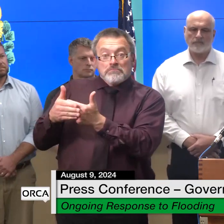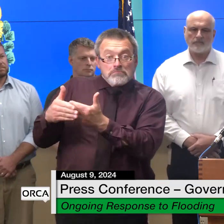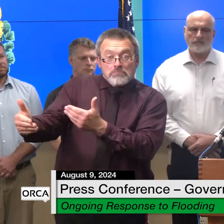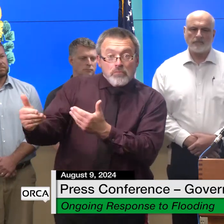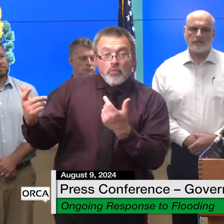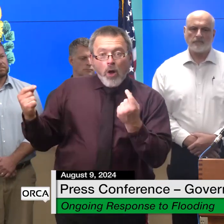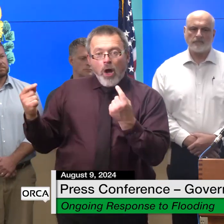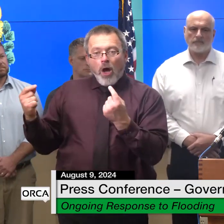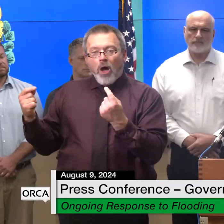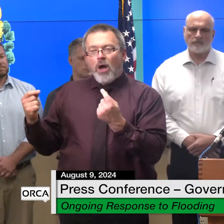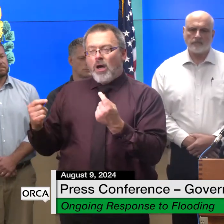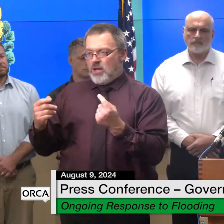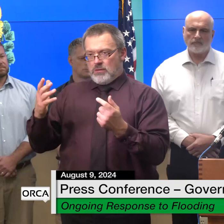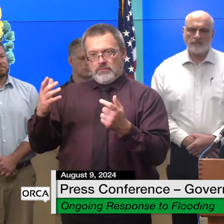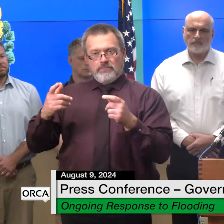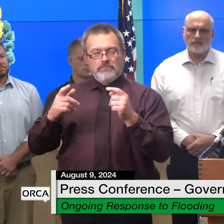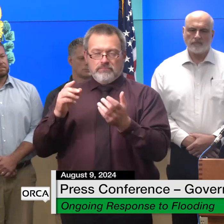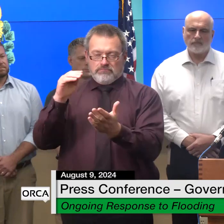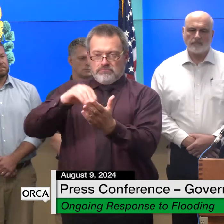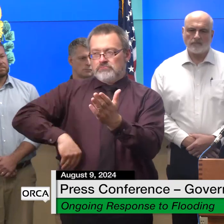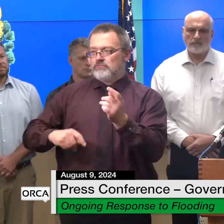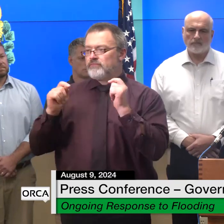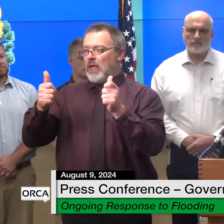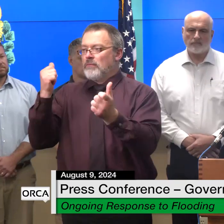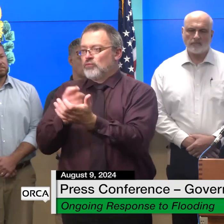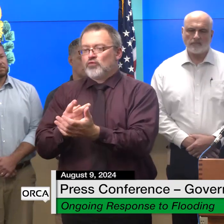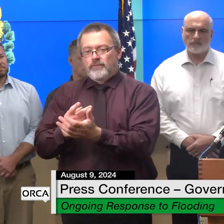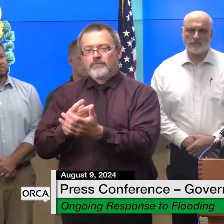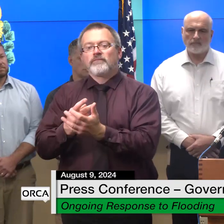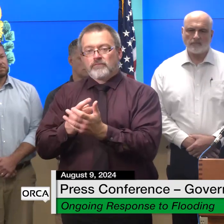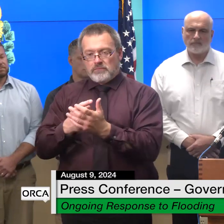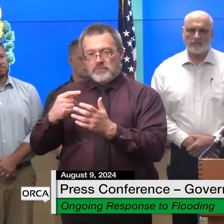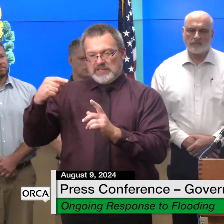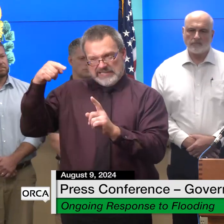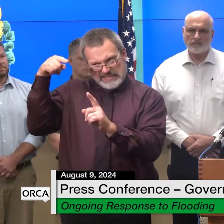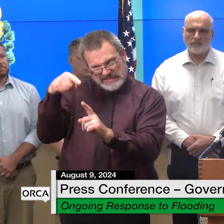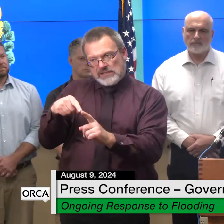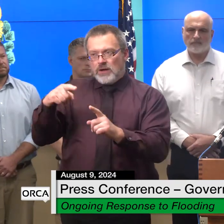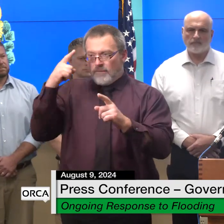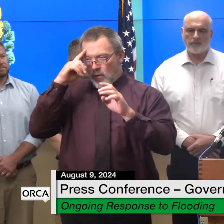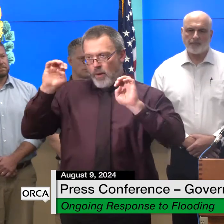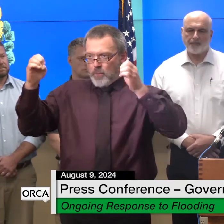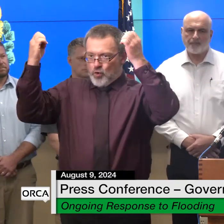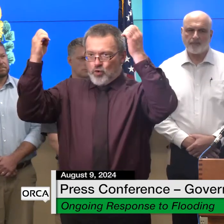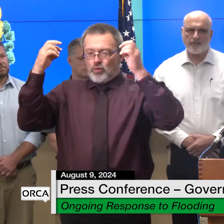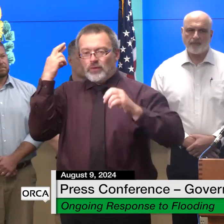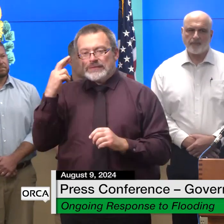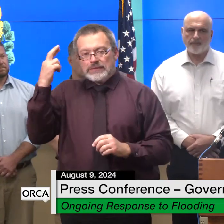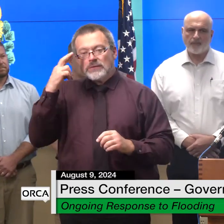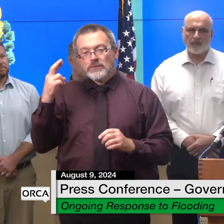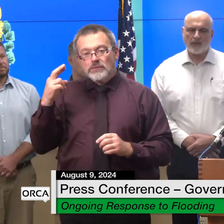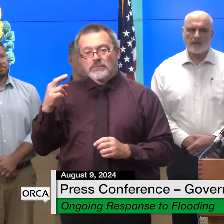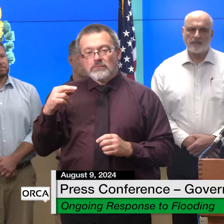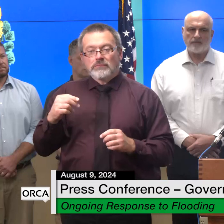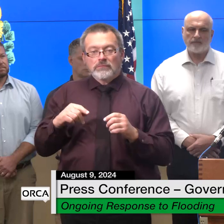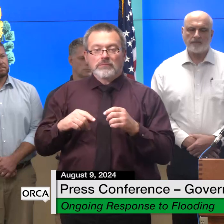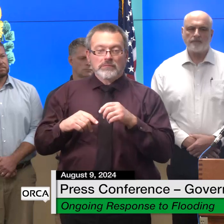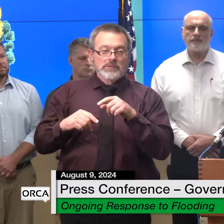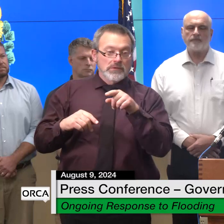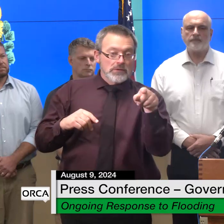track this program will take existing vacant mobile home lots identified by the task team